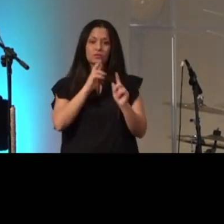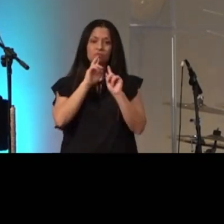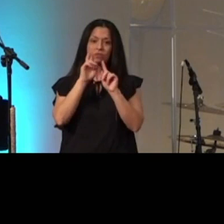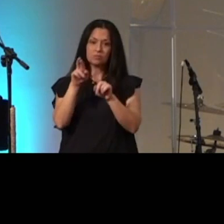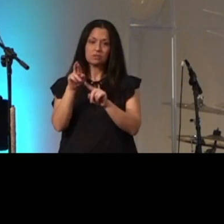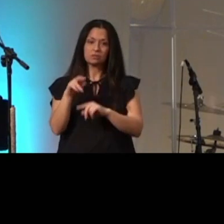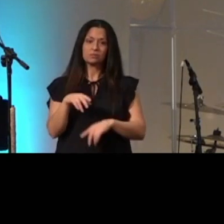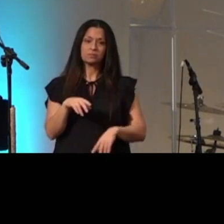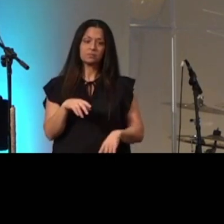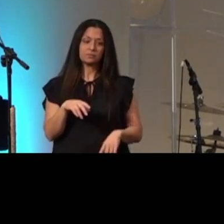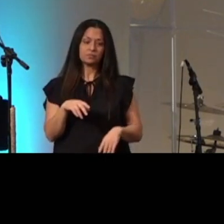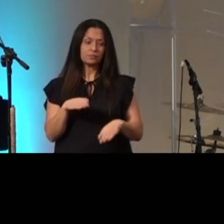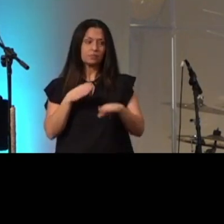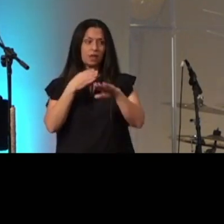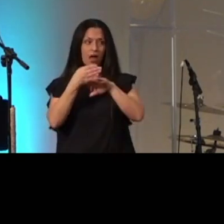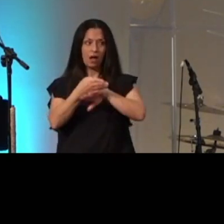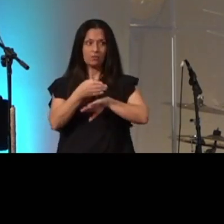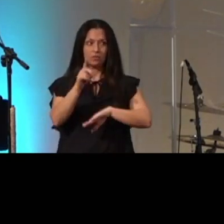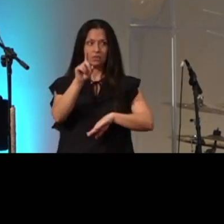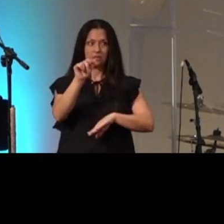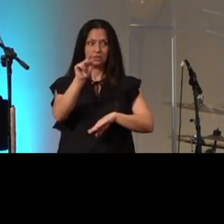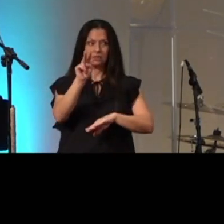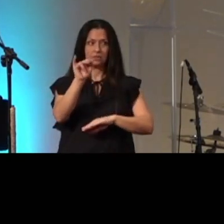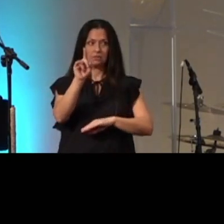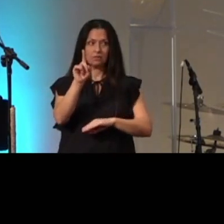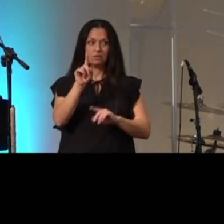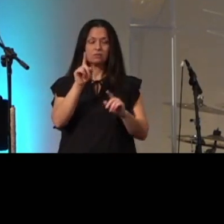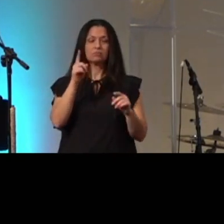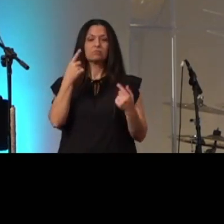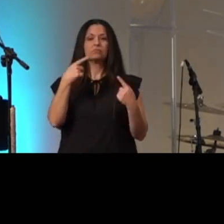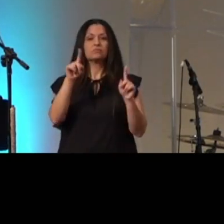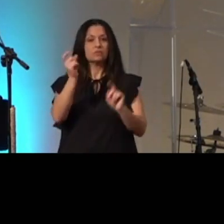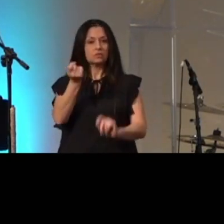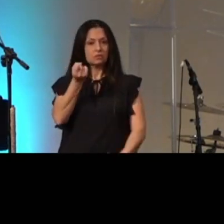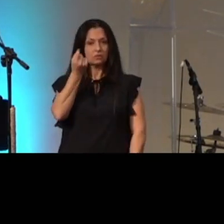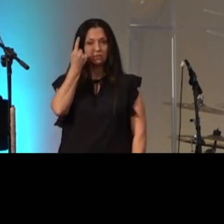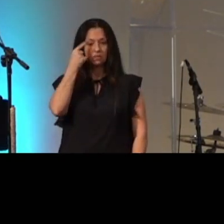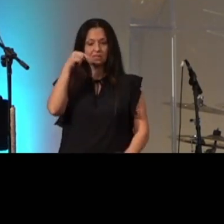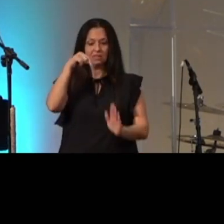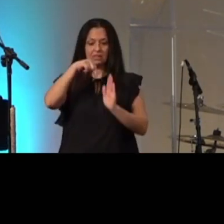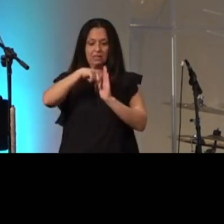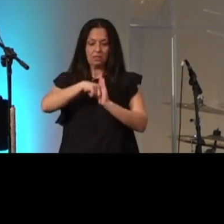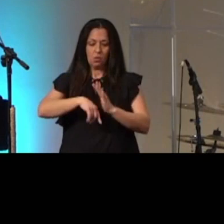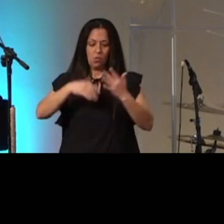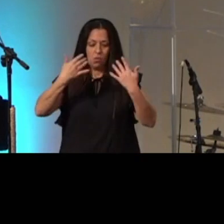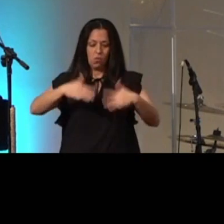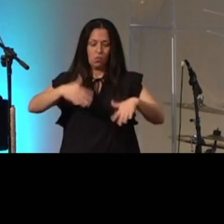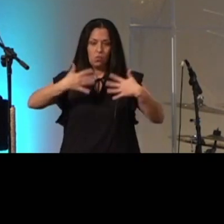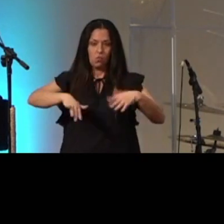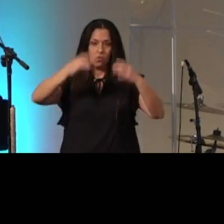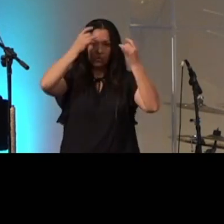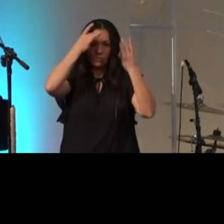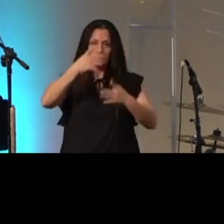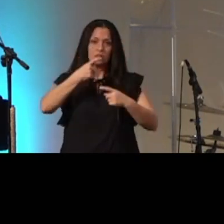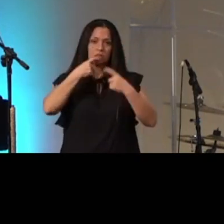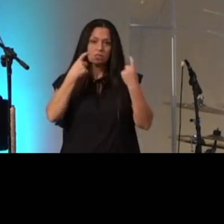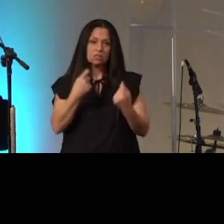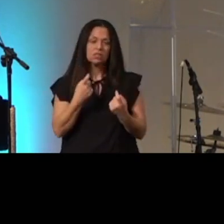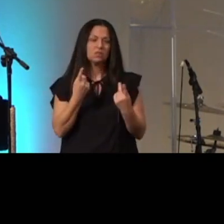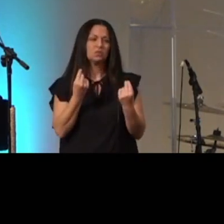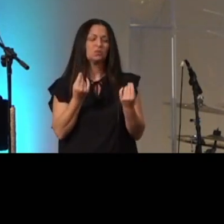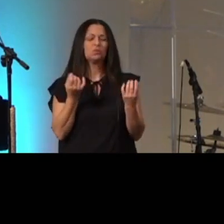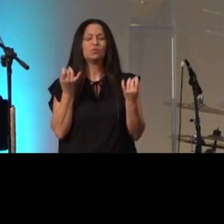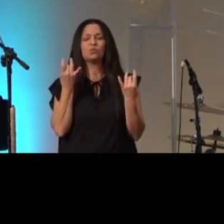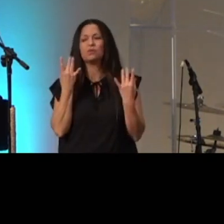this is after David had come to realize the depths of his sinfulness he had done unspeakable